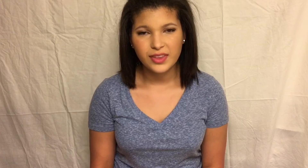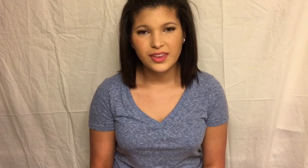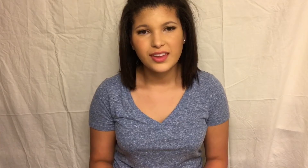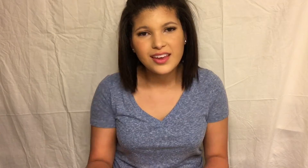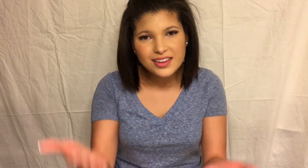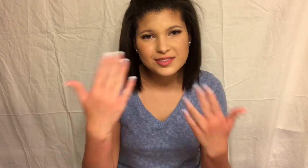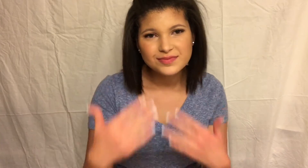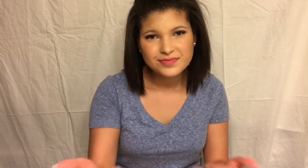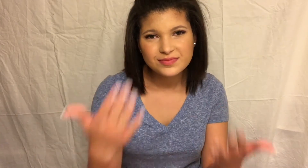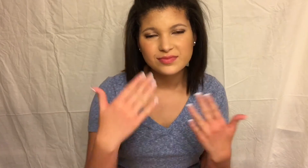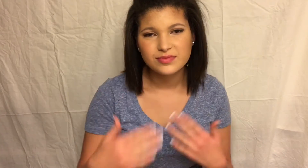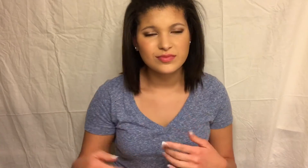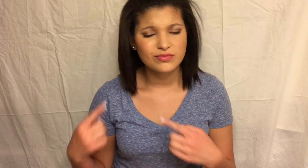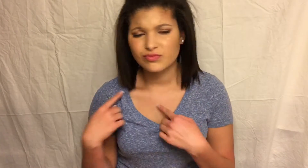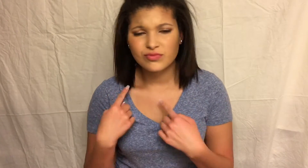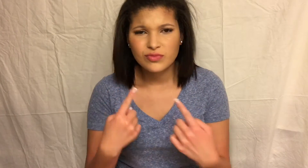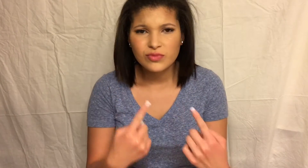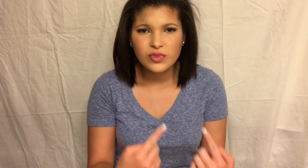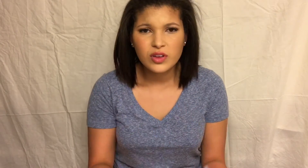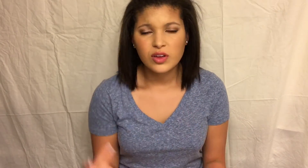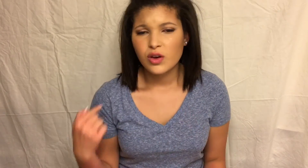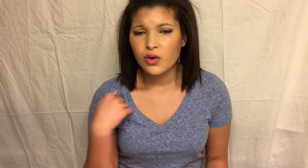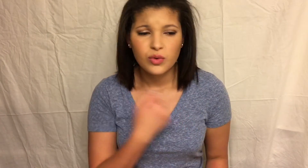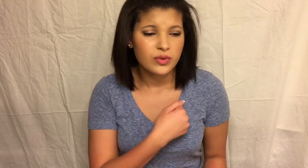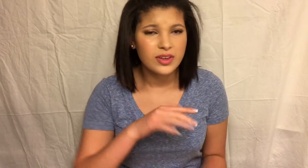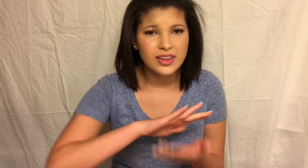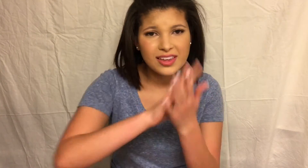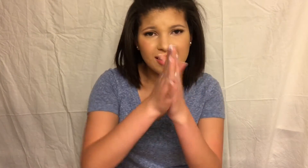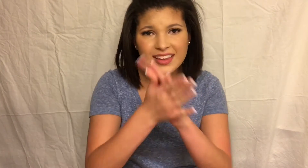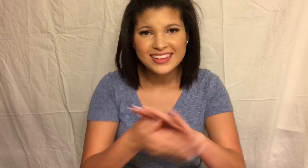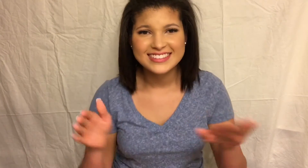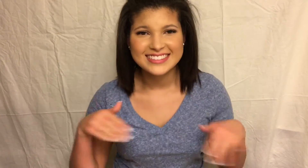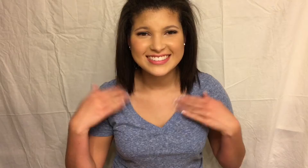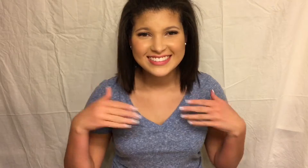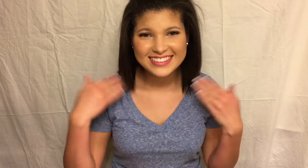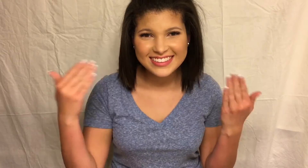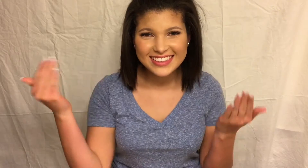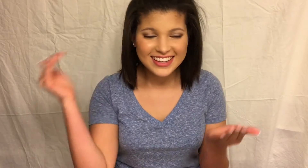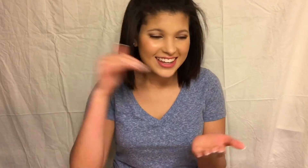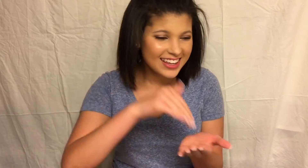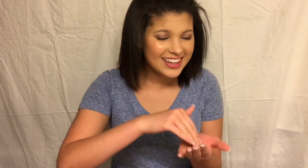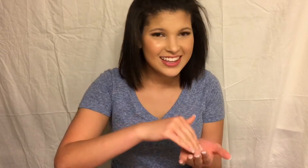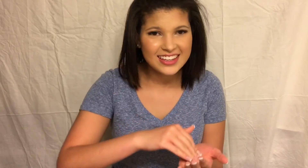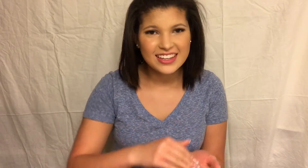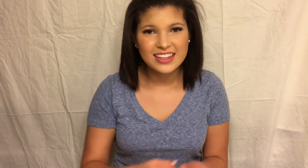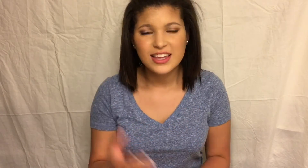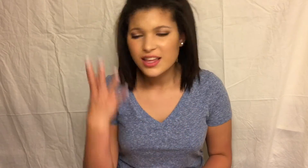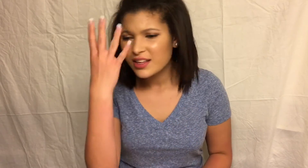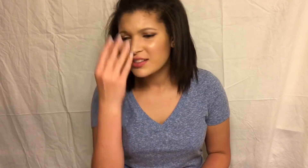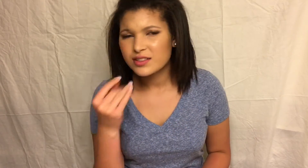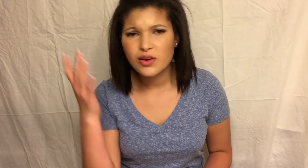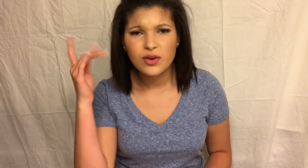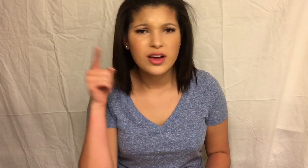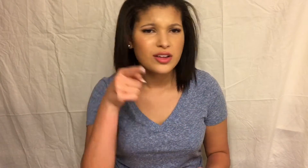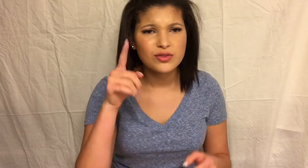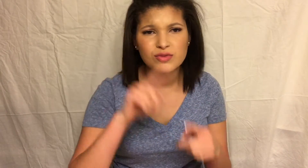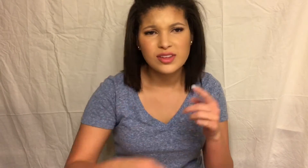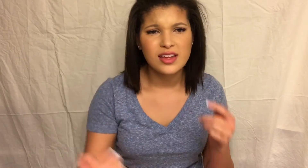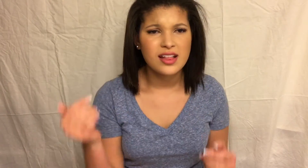So come along, it won't be long till we return happy Shut your eyes, there